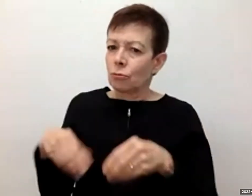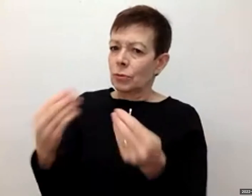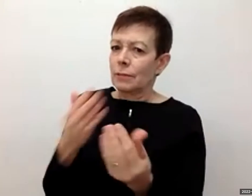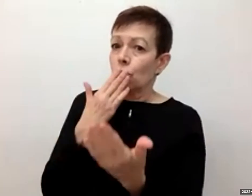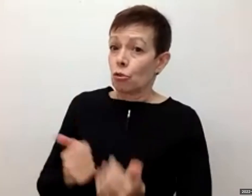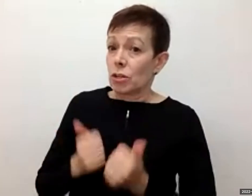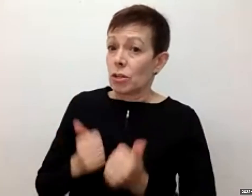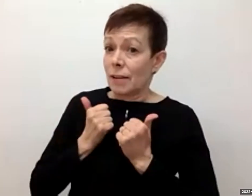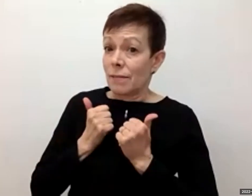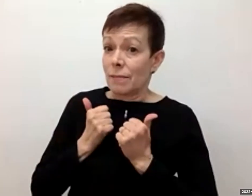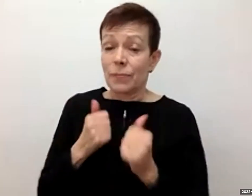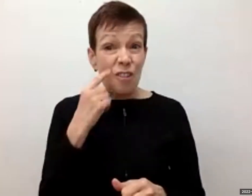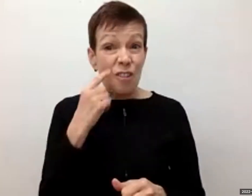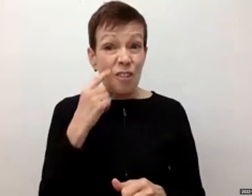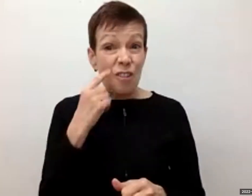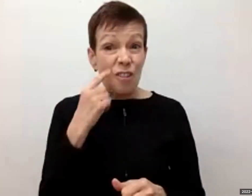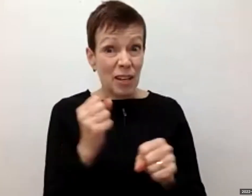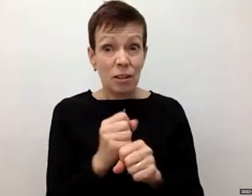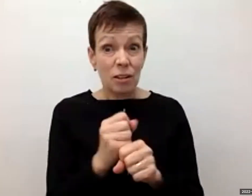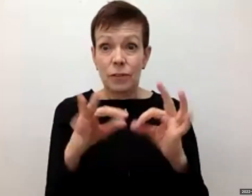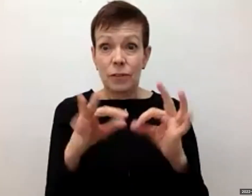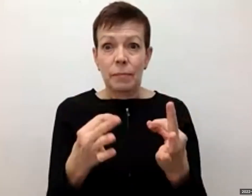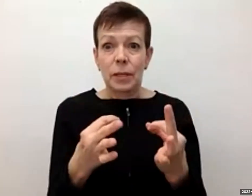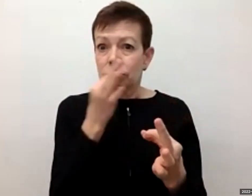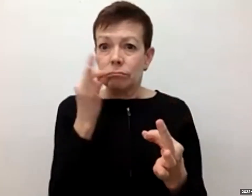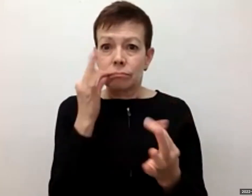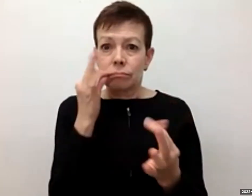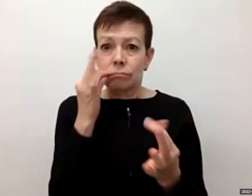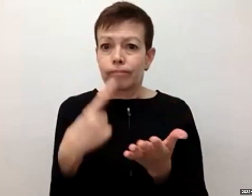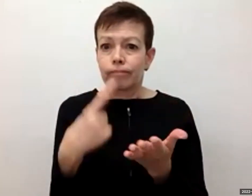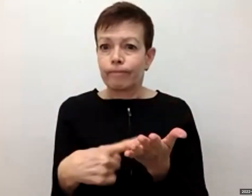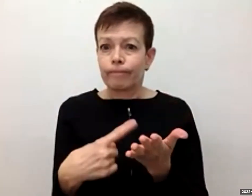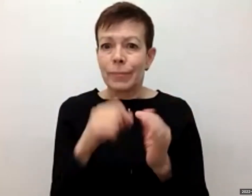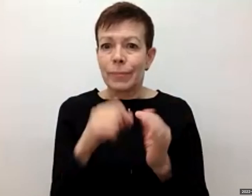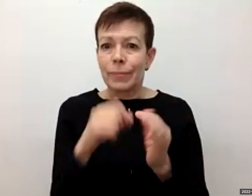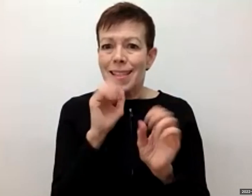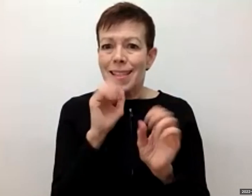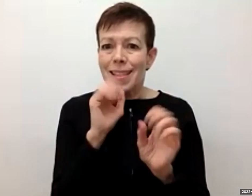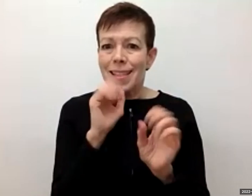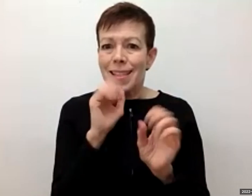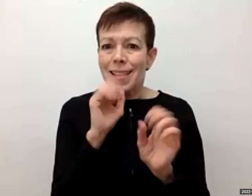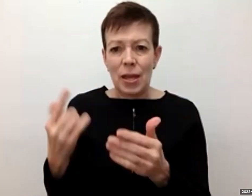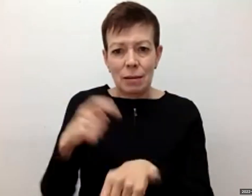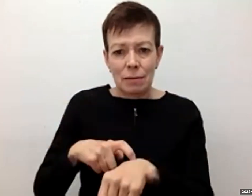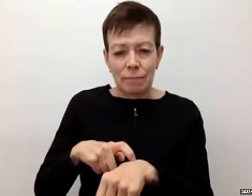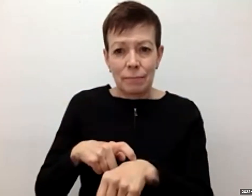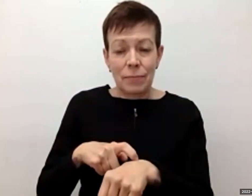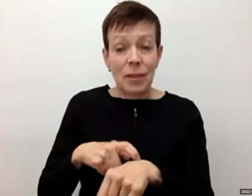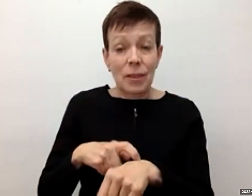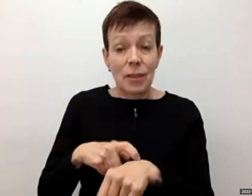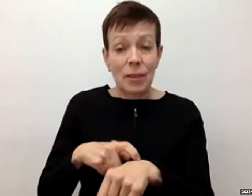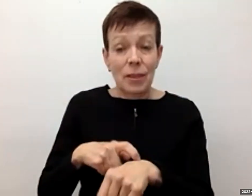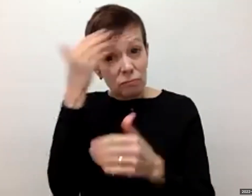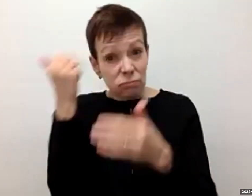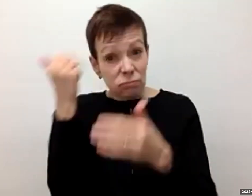didn't talk about what had happened to us, and I tried to wipe the memories away. Even now, speaking about this again brings me back